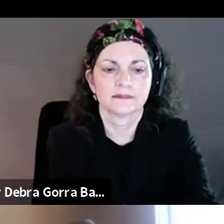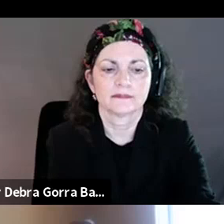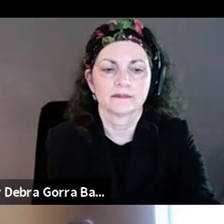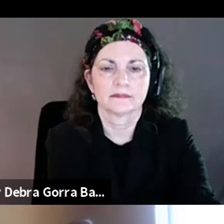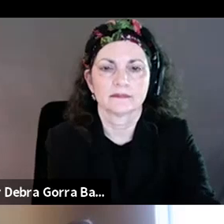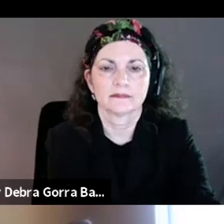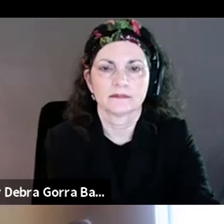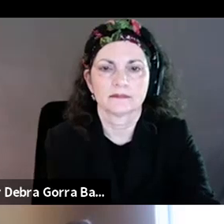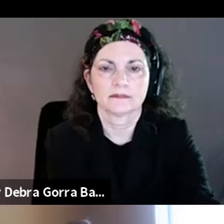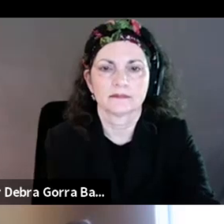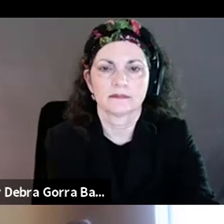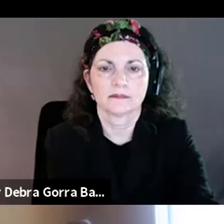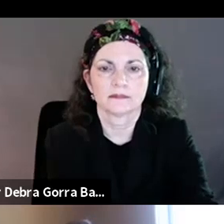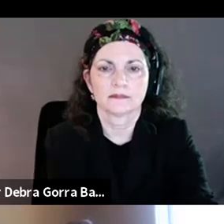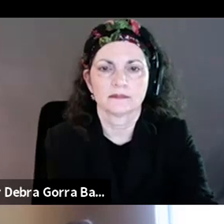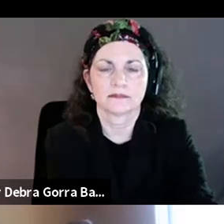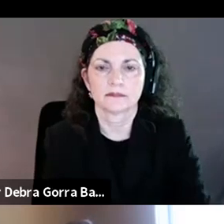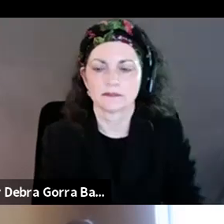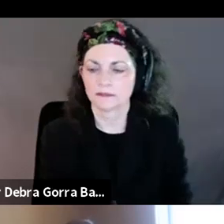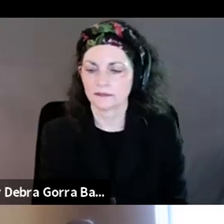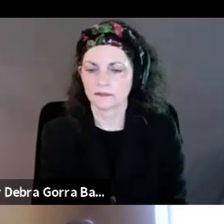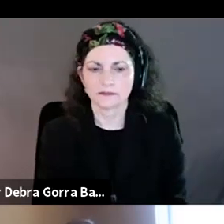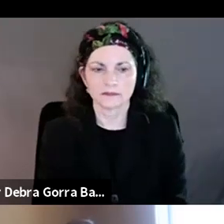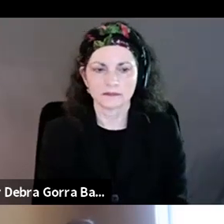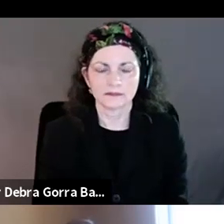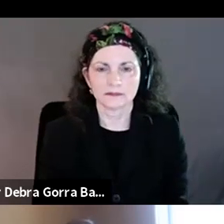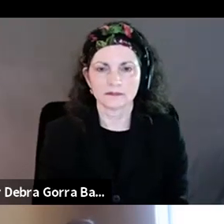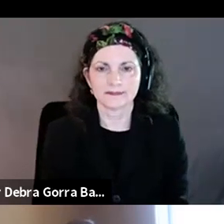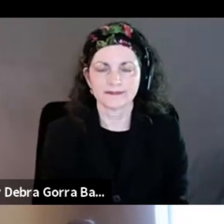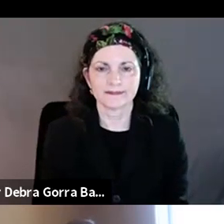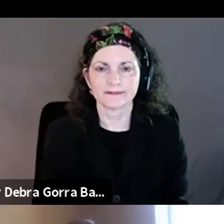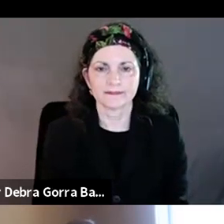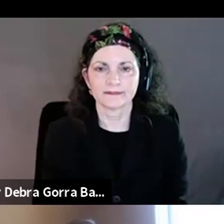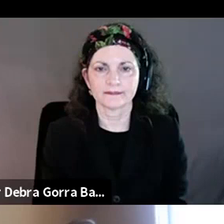the power statement, the powerful movement, the film, the crip camp.